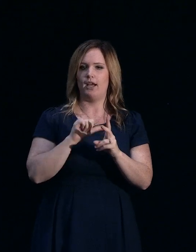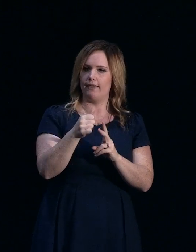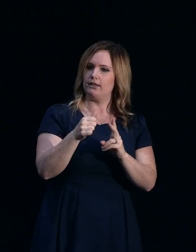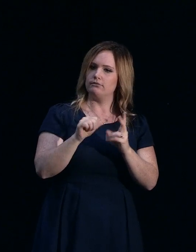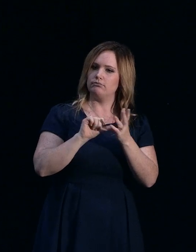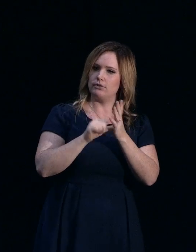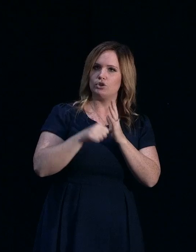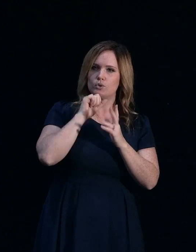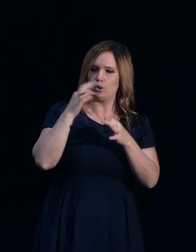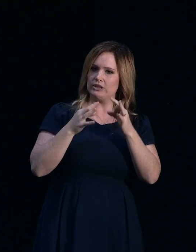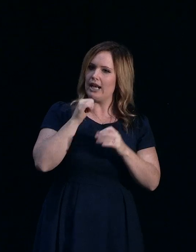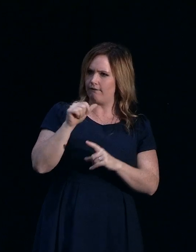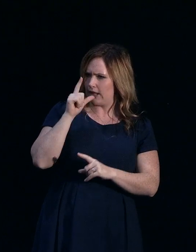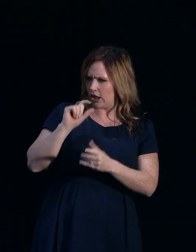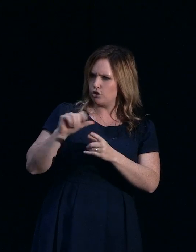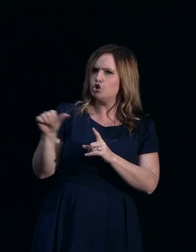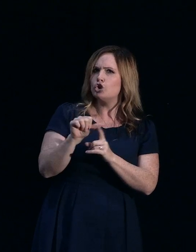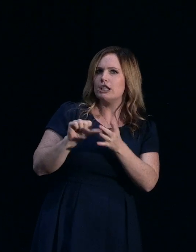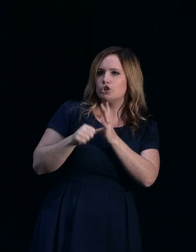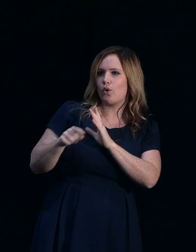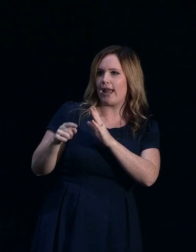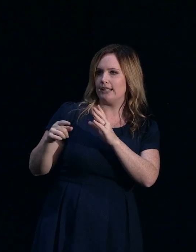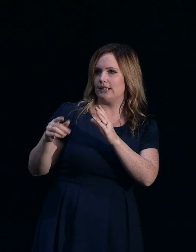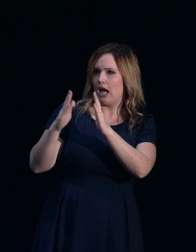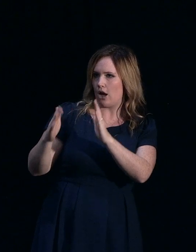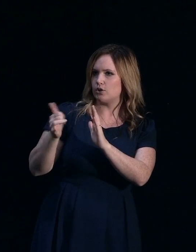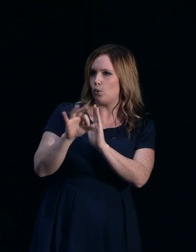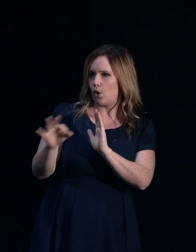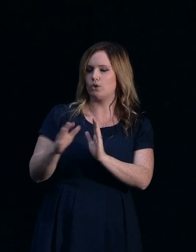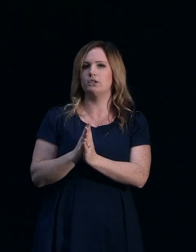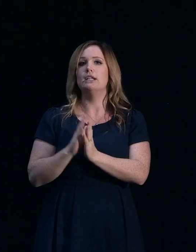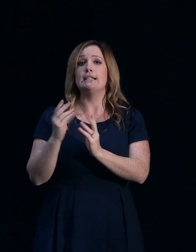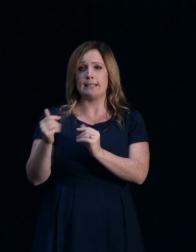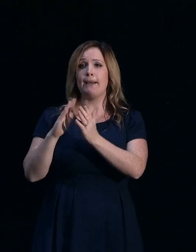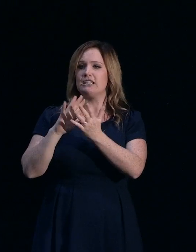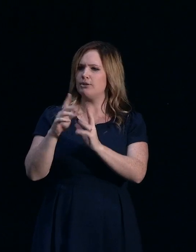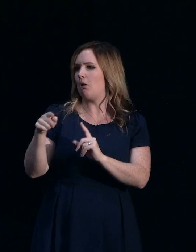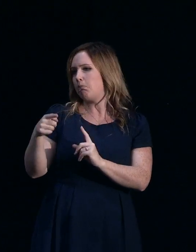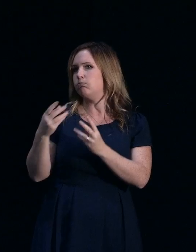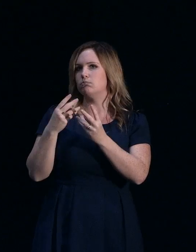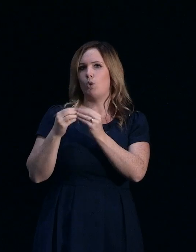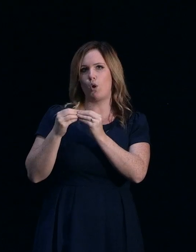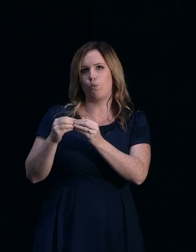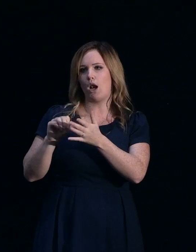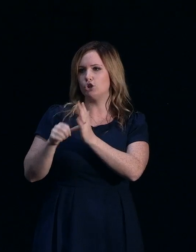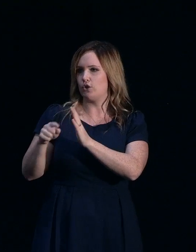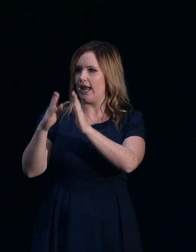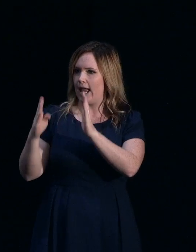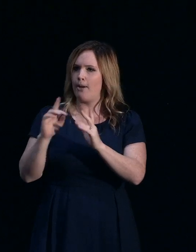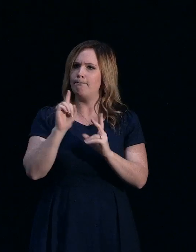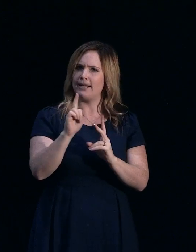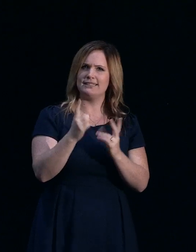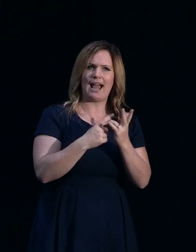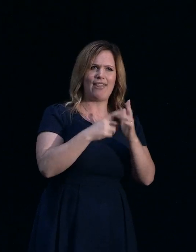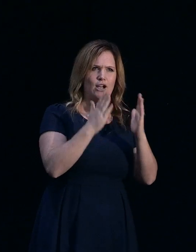an insurable risk. So, some damage will be an insurable risk, but if the house is at a tipping point,